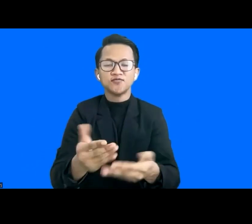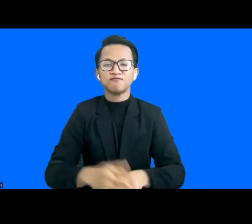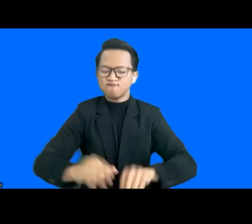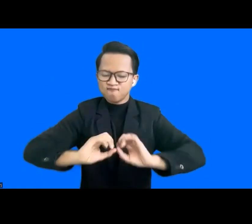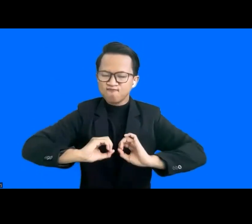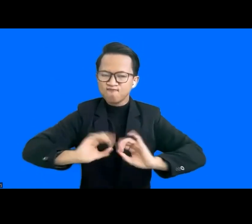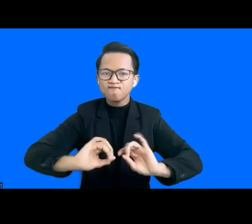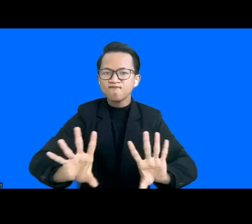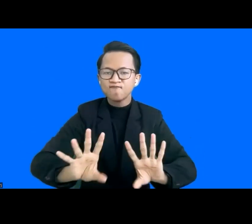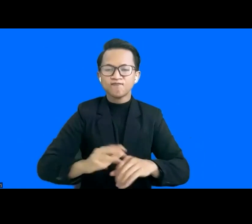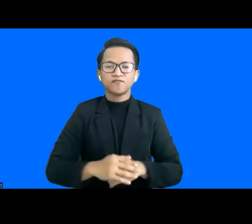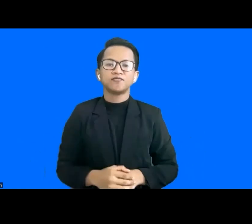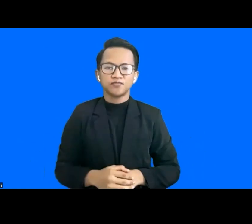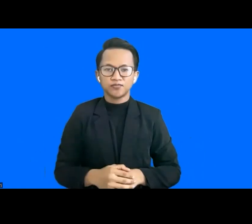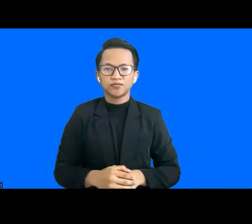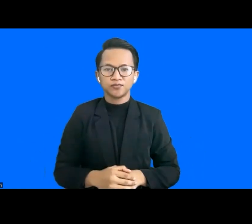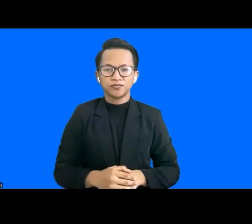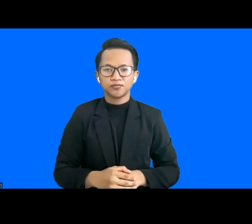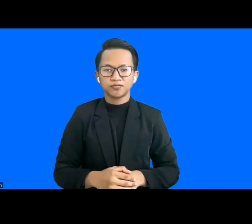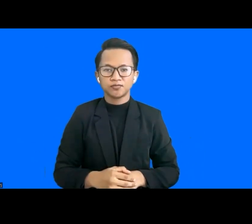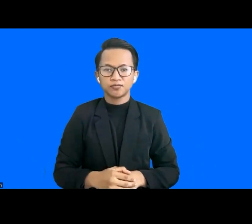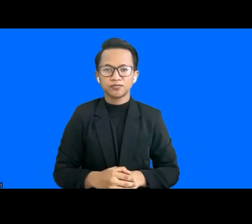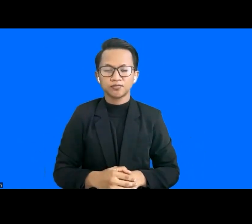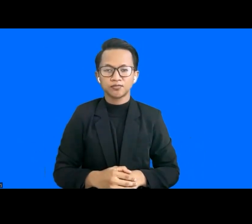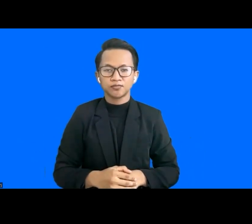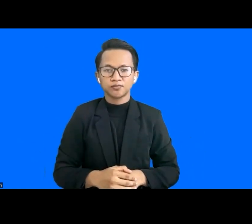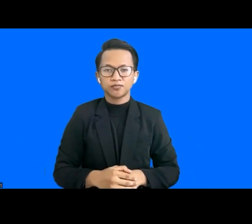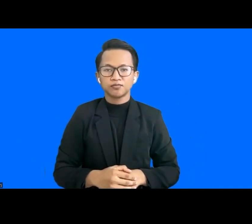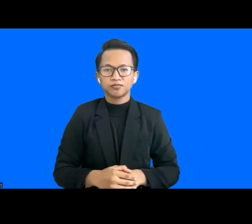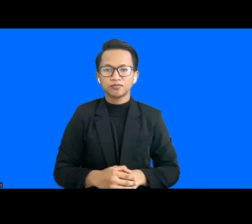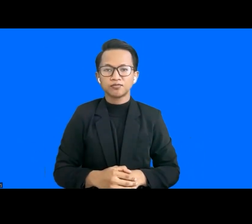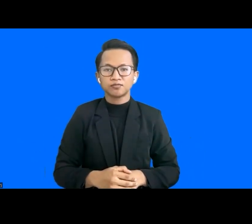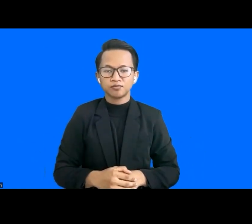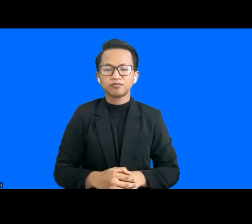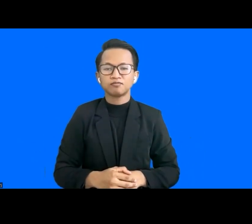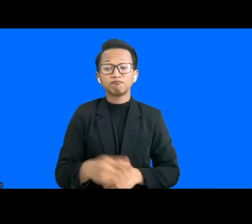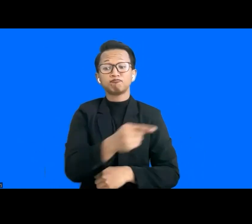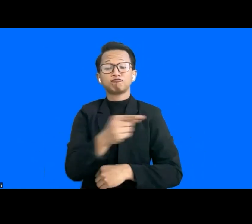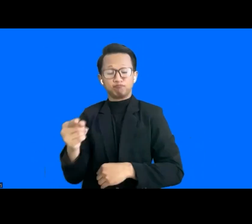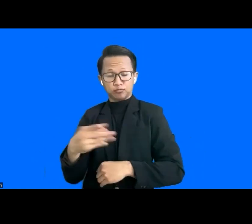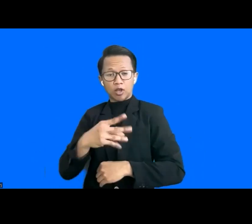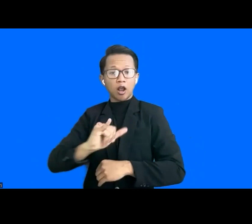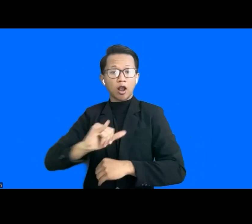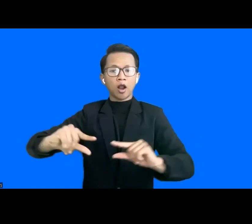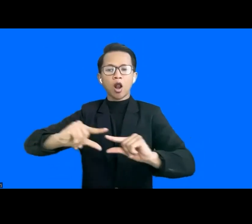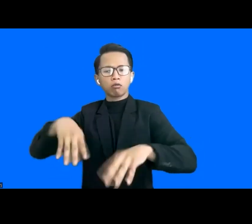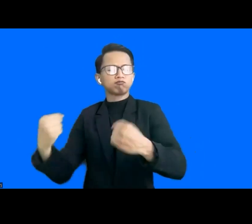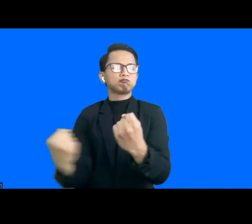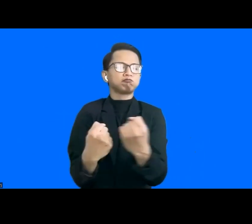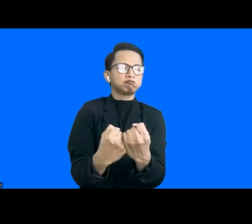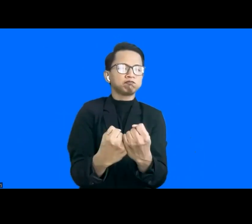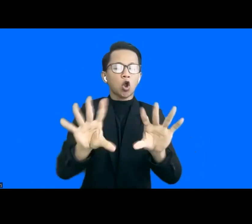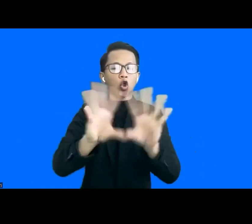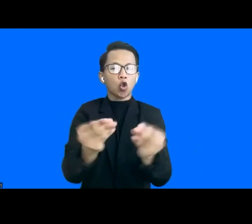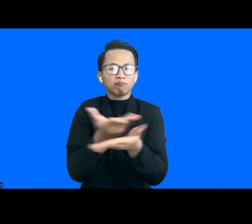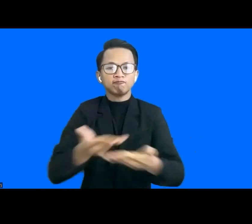These are not niche issues, and I'd commend area for shining a spotlight on social inclusion. And